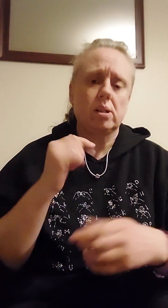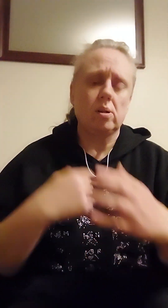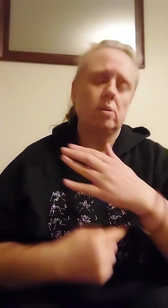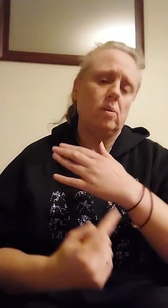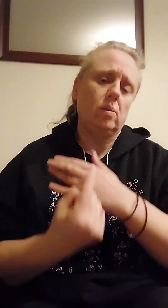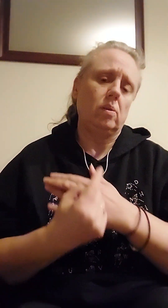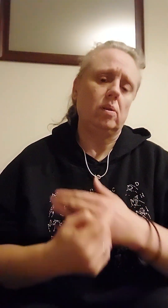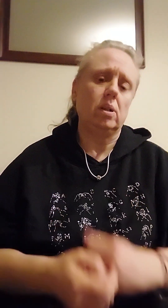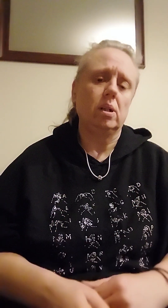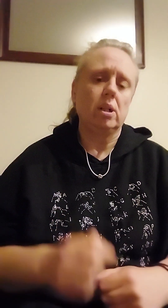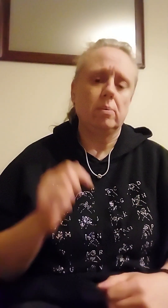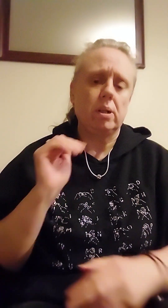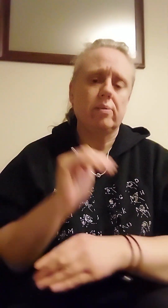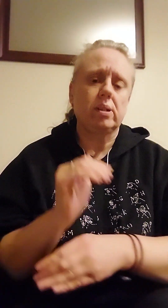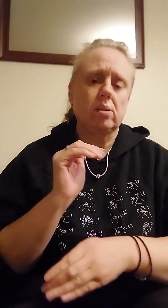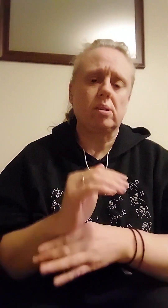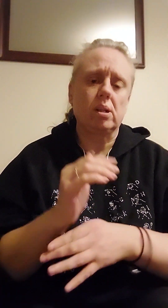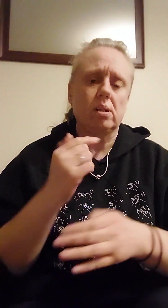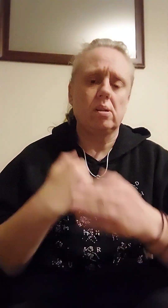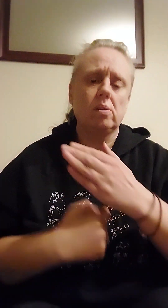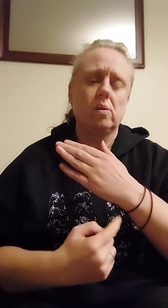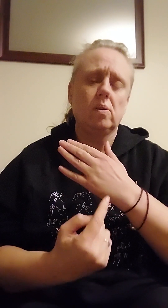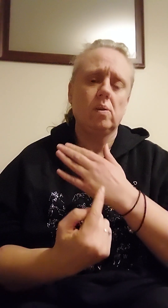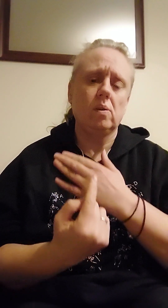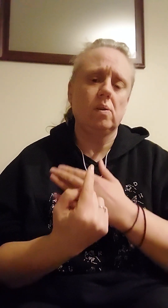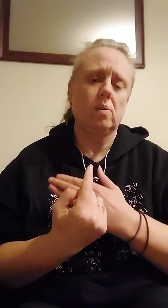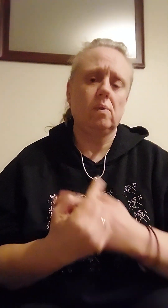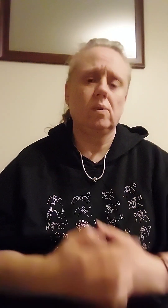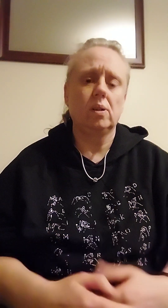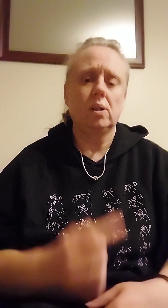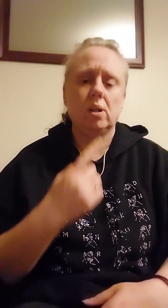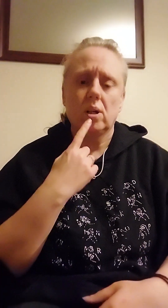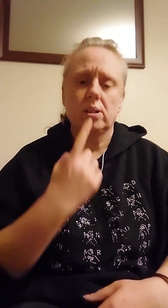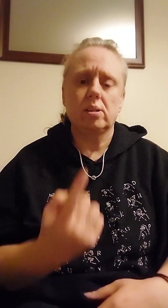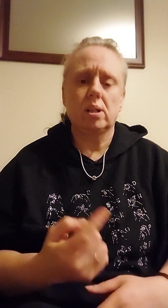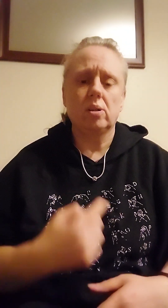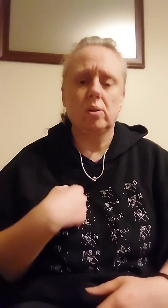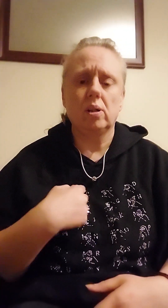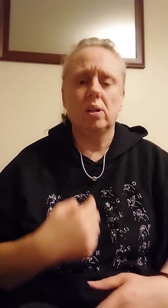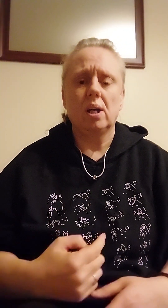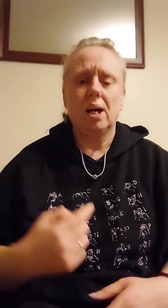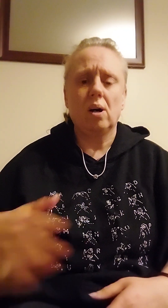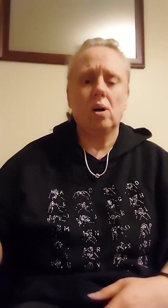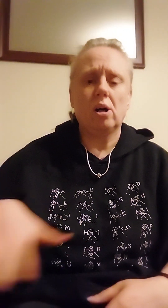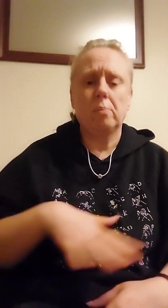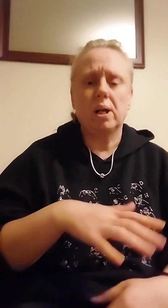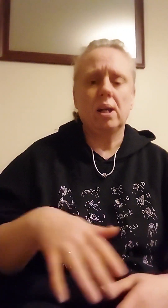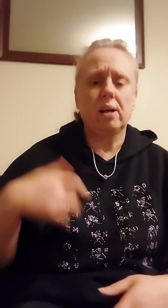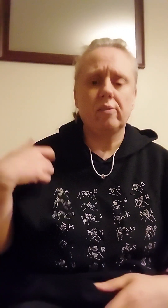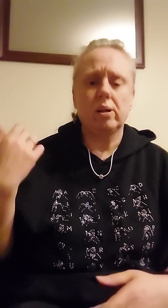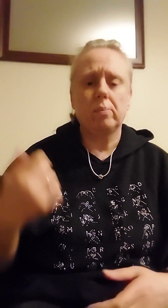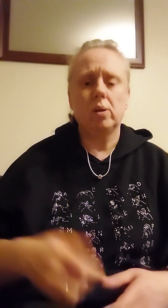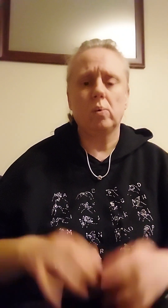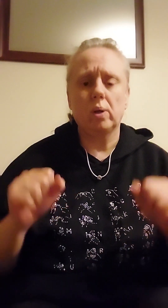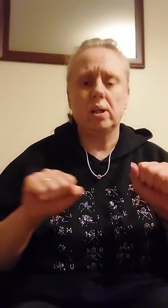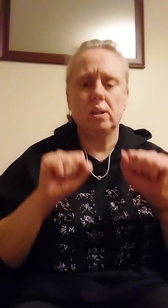alone To be left outside alone alone I tell you All the nights I've been waiting